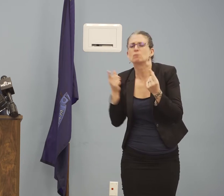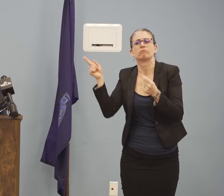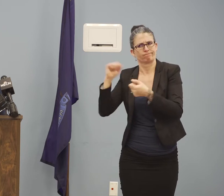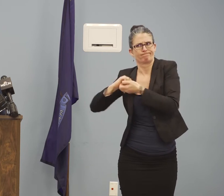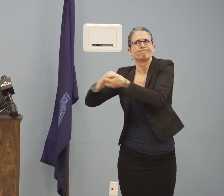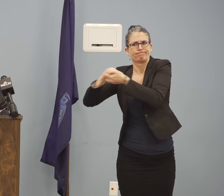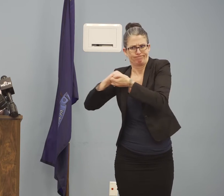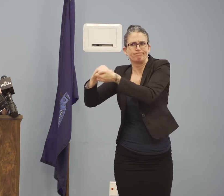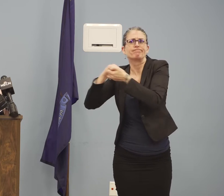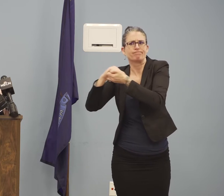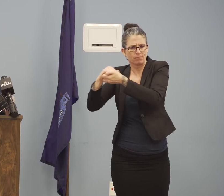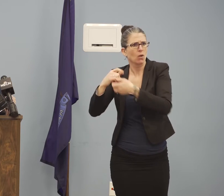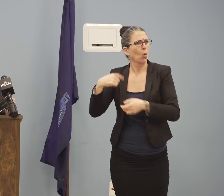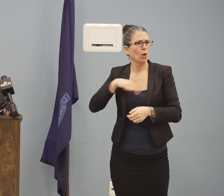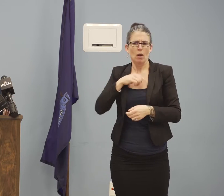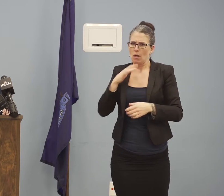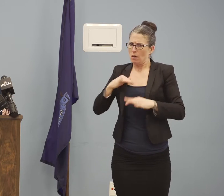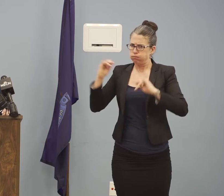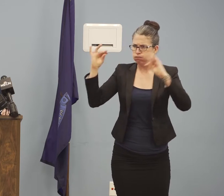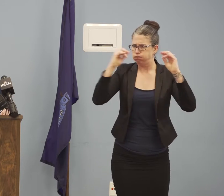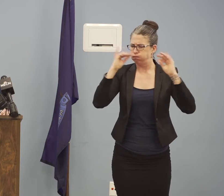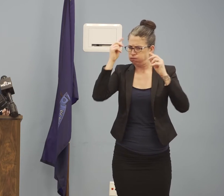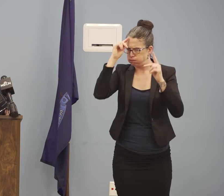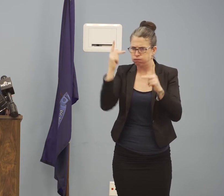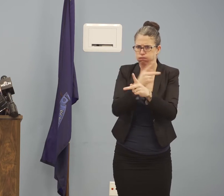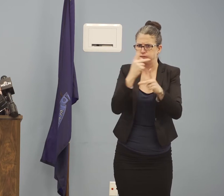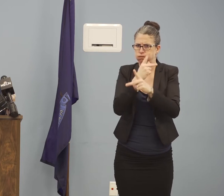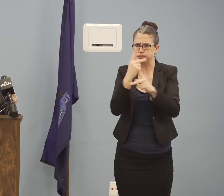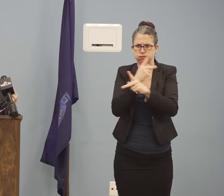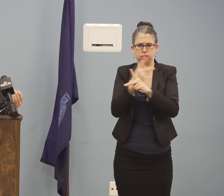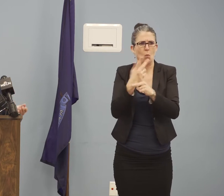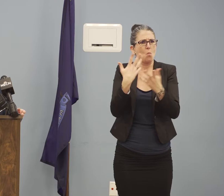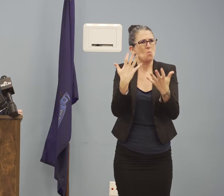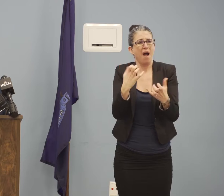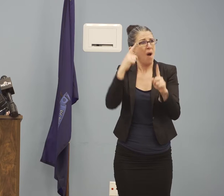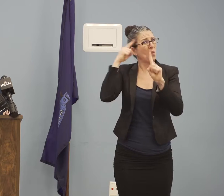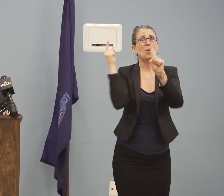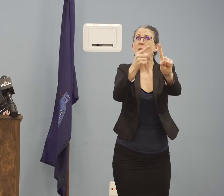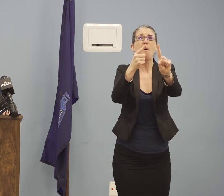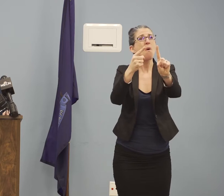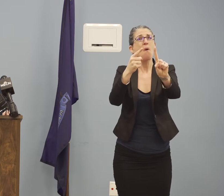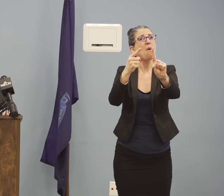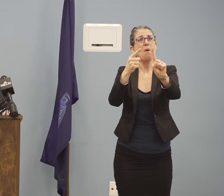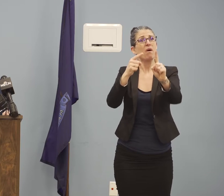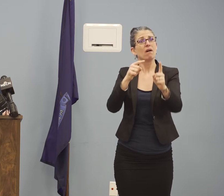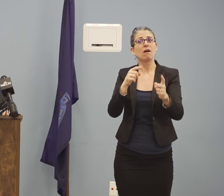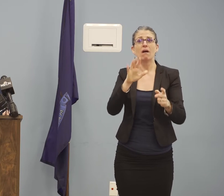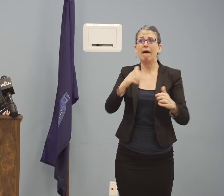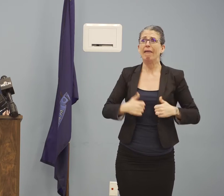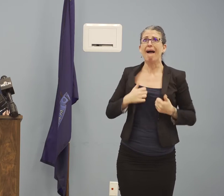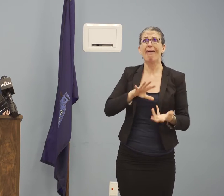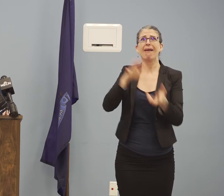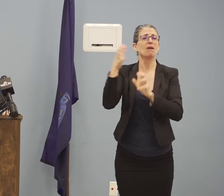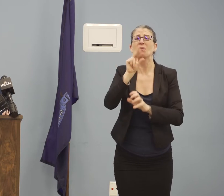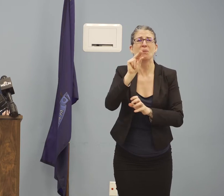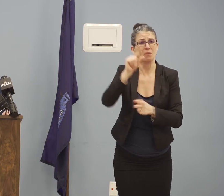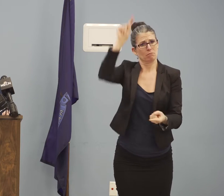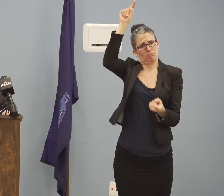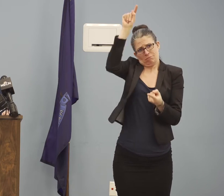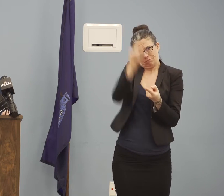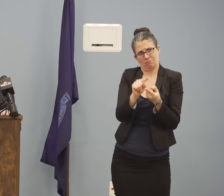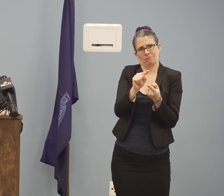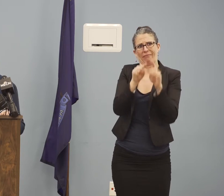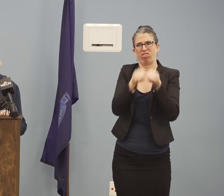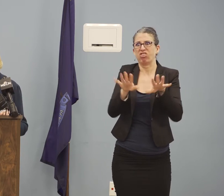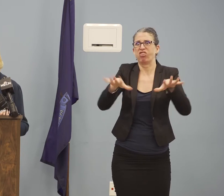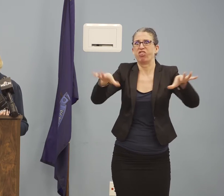to this virus and to mitigate its spread. I will do everything within my power to protect the health and welfare of Maine people.